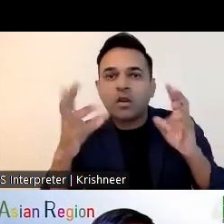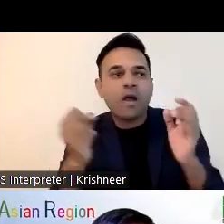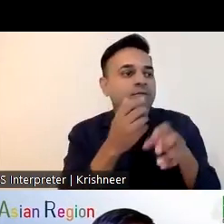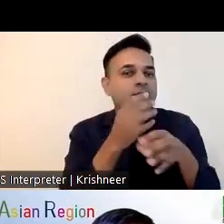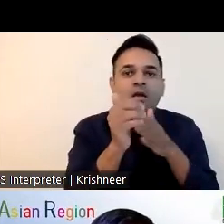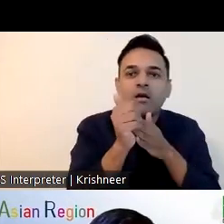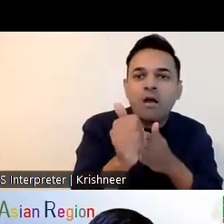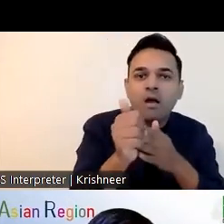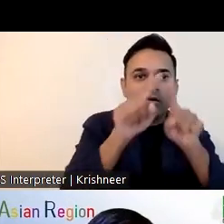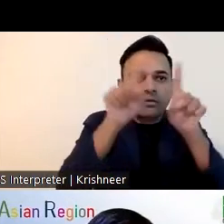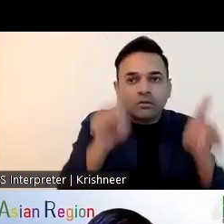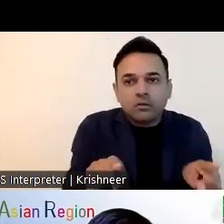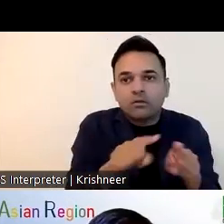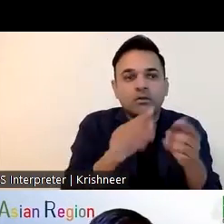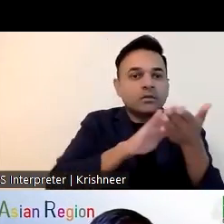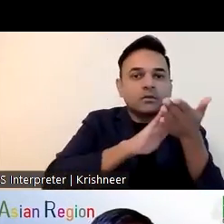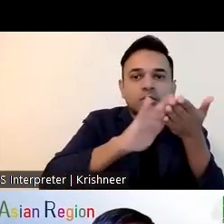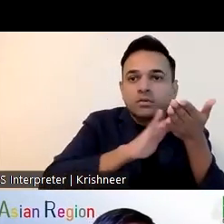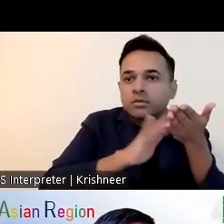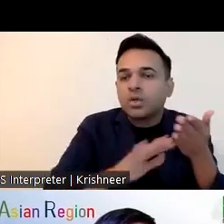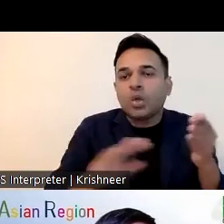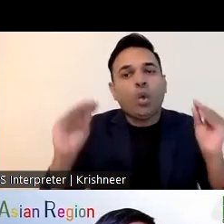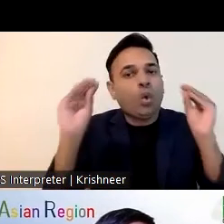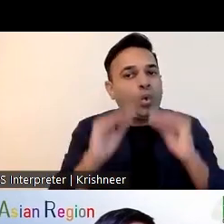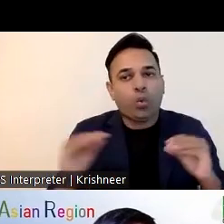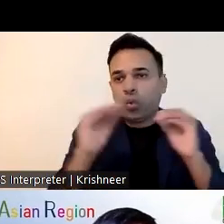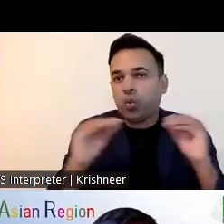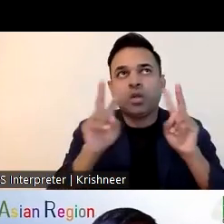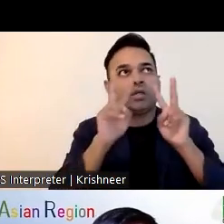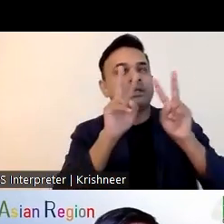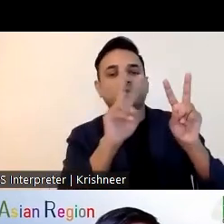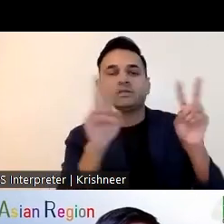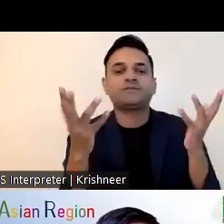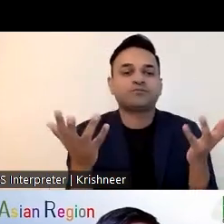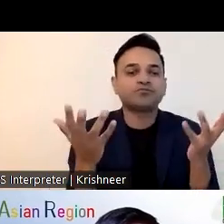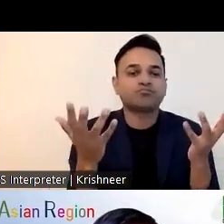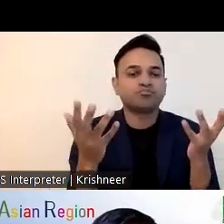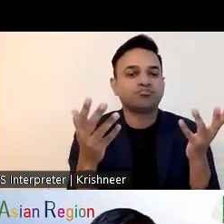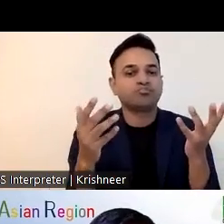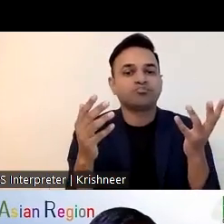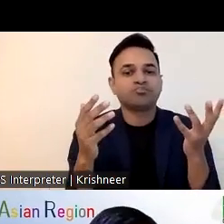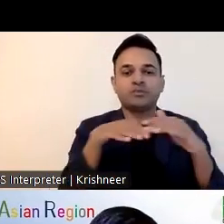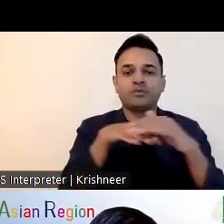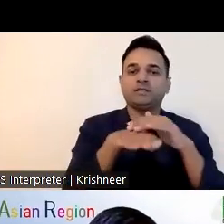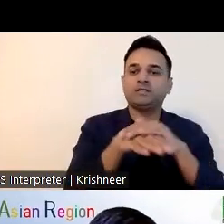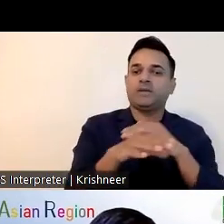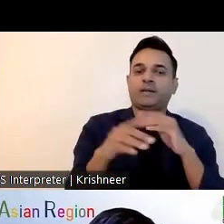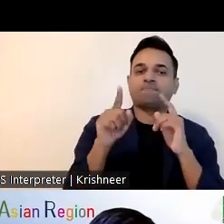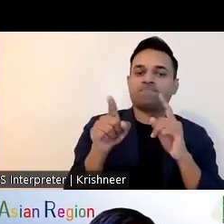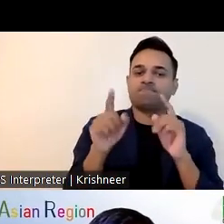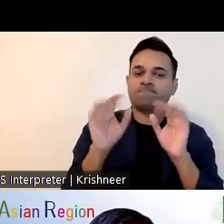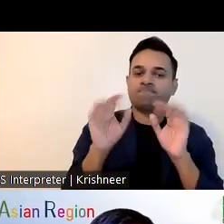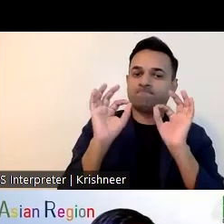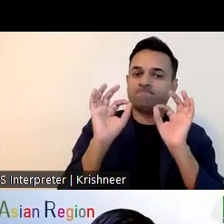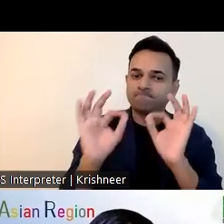the employees to have personal disabilities and we have also the limited job market we don't have used uh scale of industries